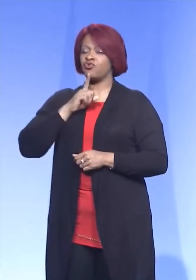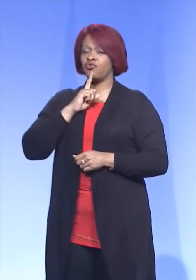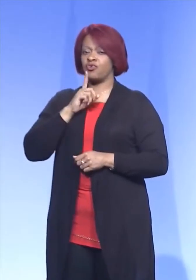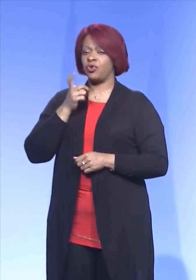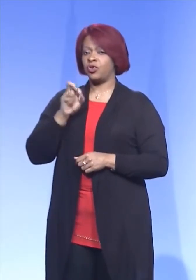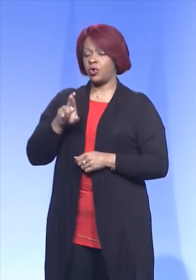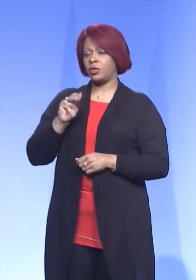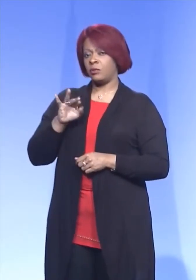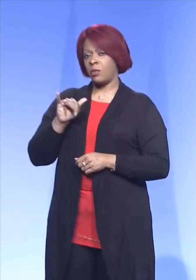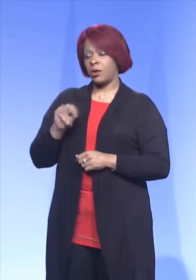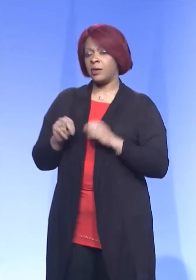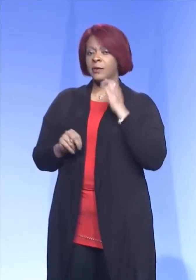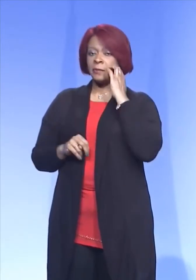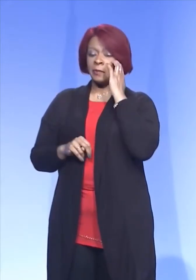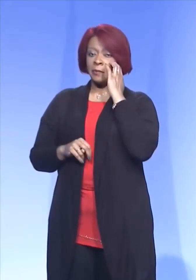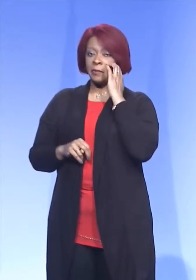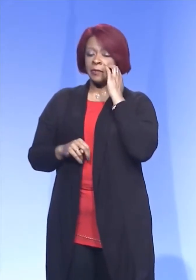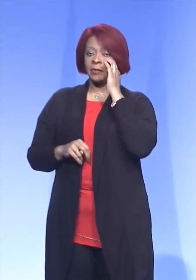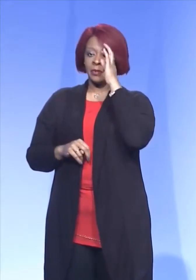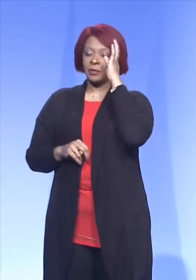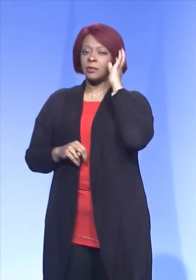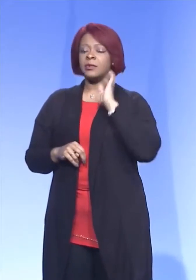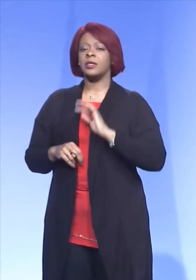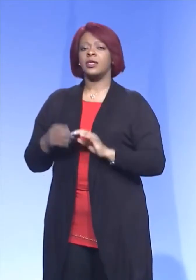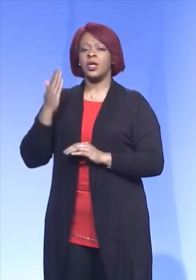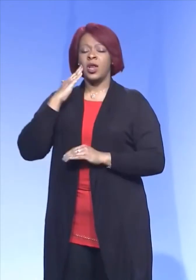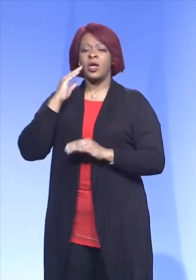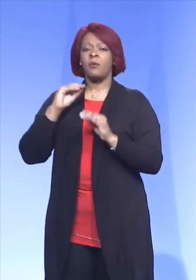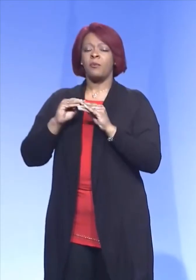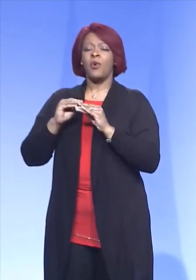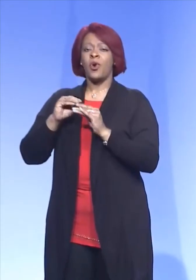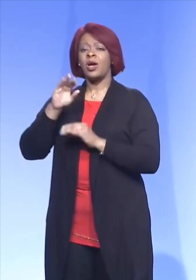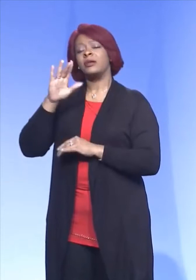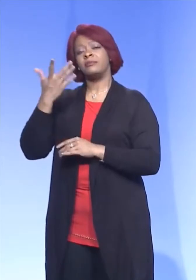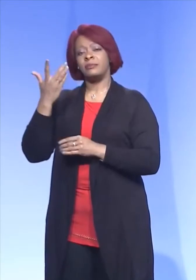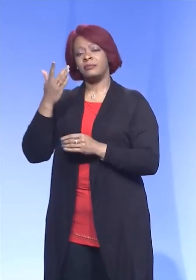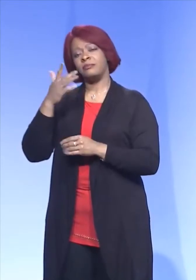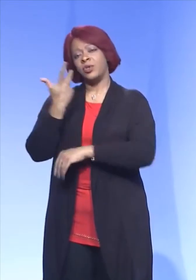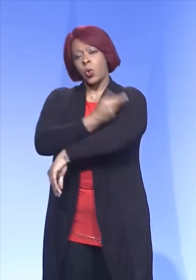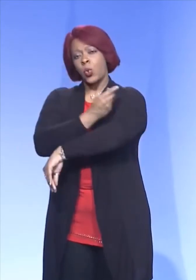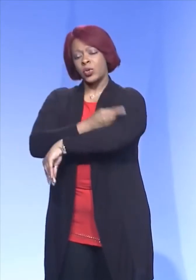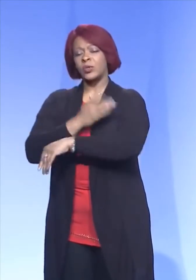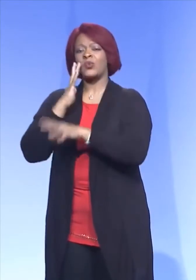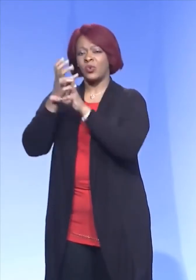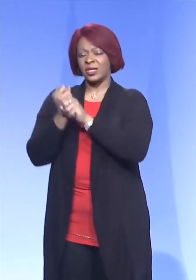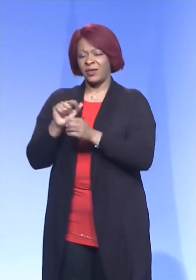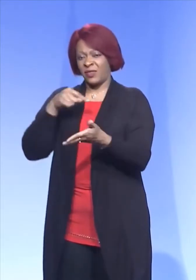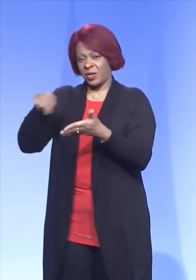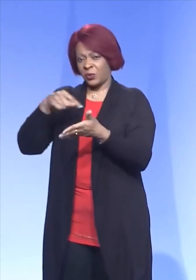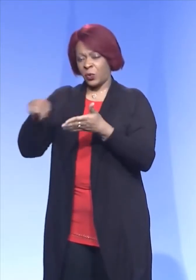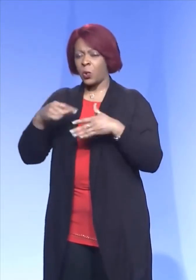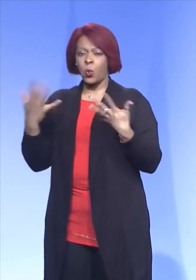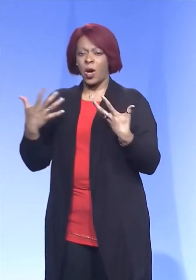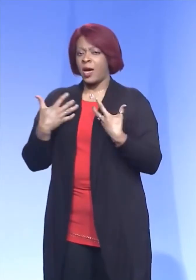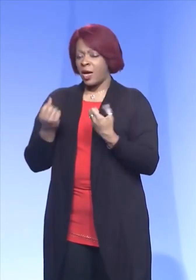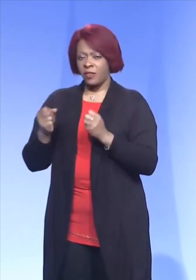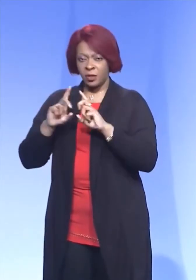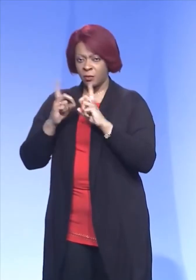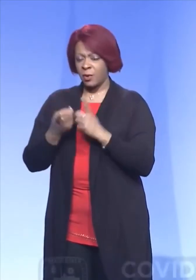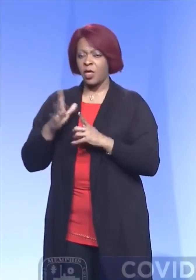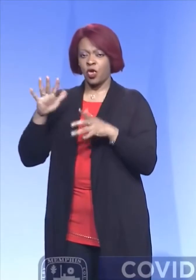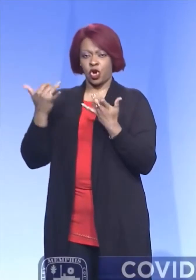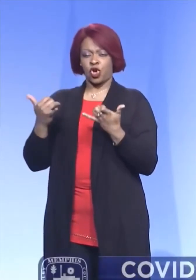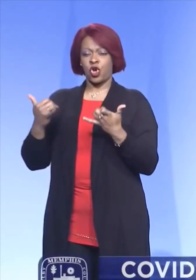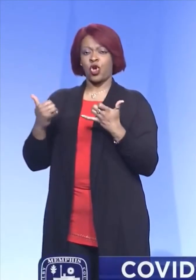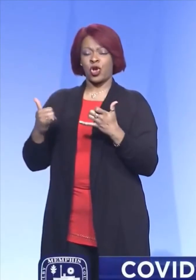Dr. Martin. Based on, you know, it's a fluid situation. More doses are coming in, obviously, this week. But what is the health department's current